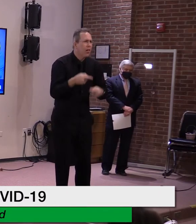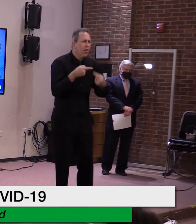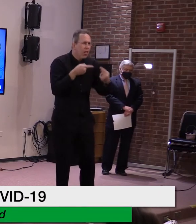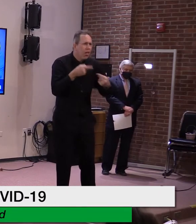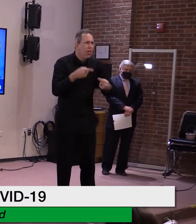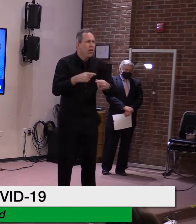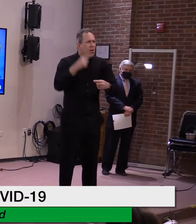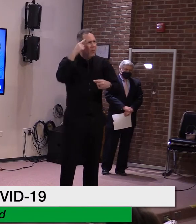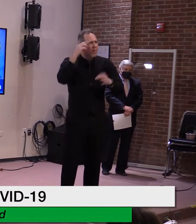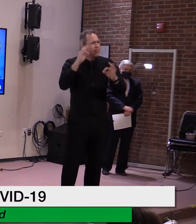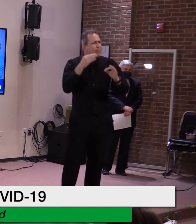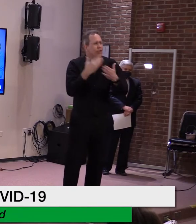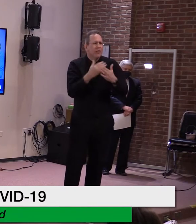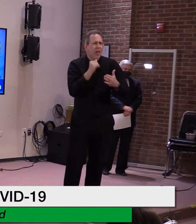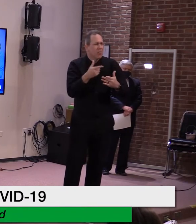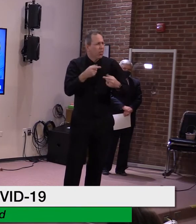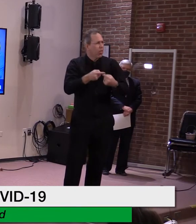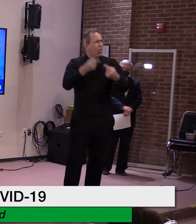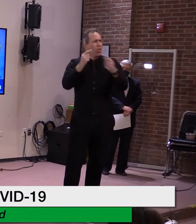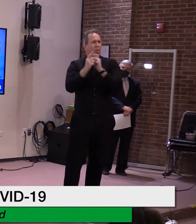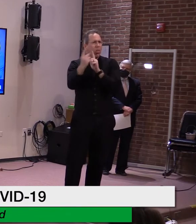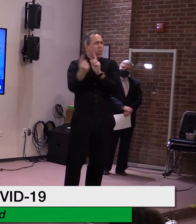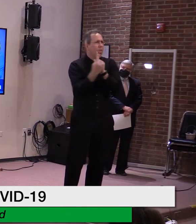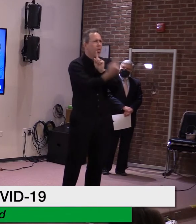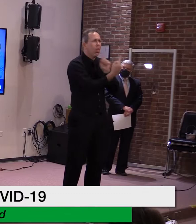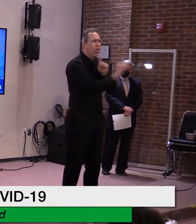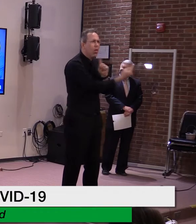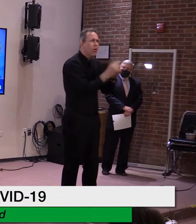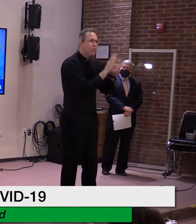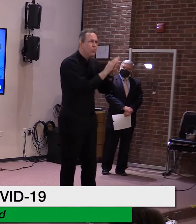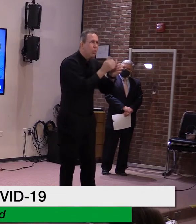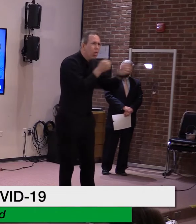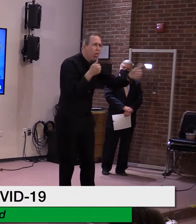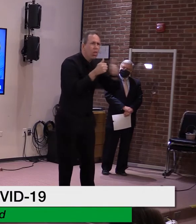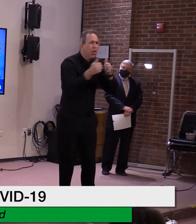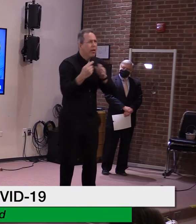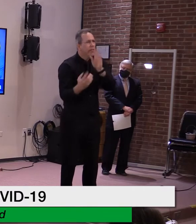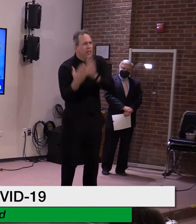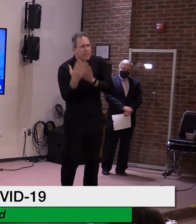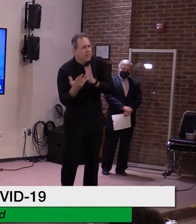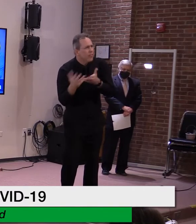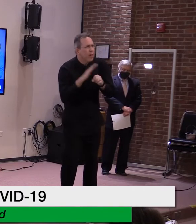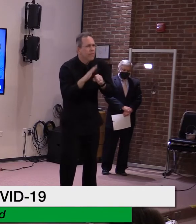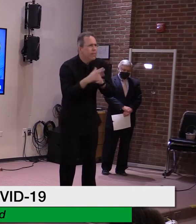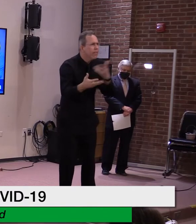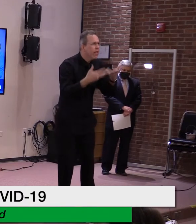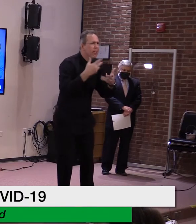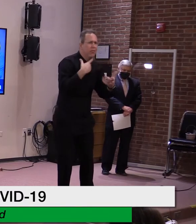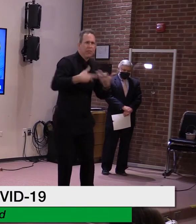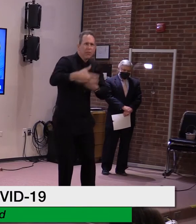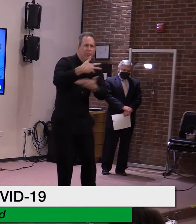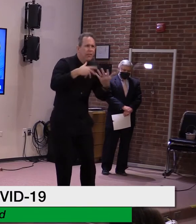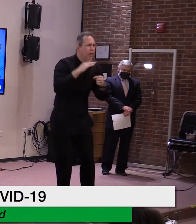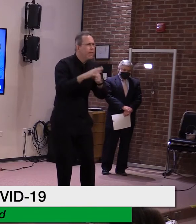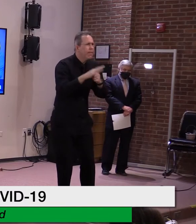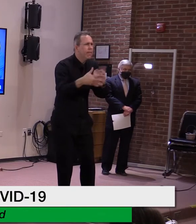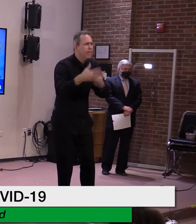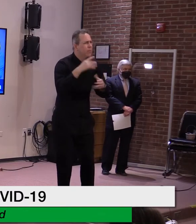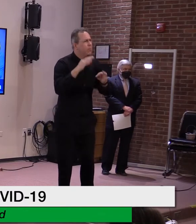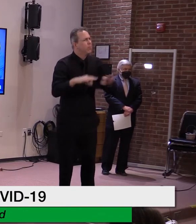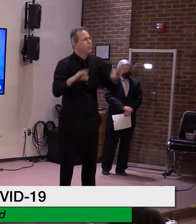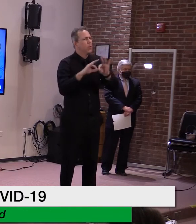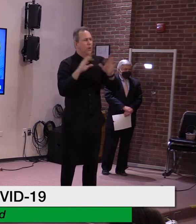That's why putting school staff and child care workers on this parallel track is critical and in line with our work to